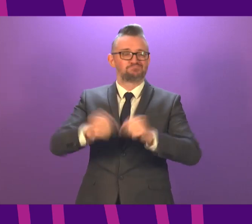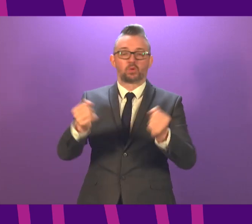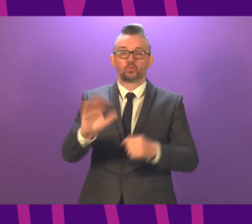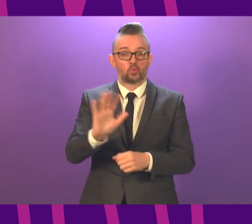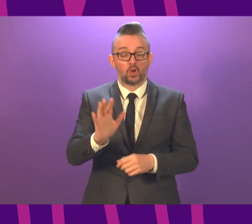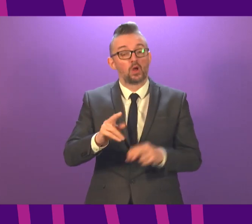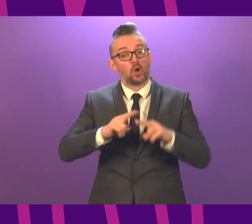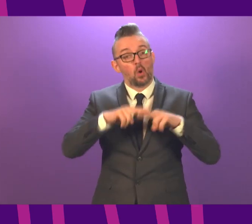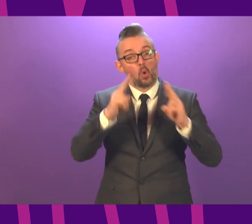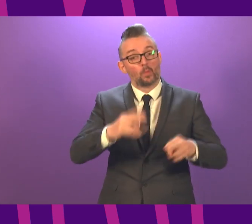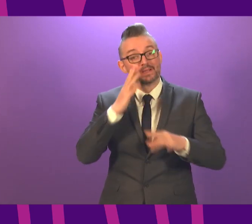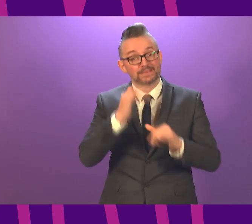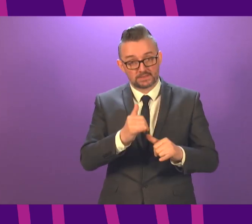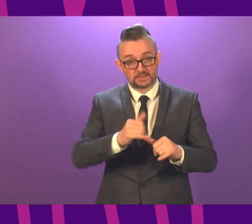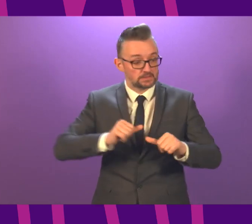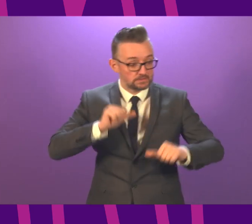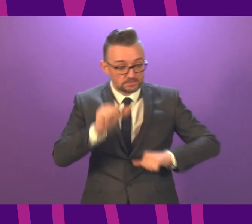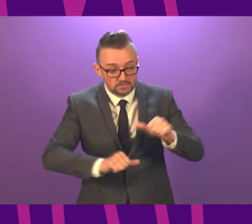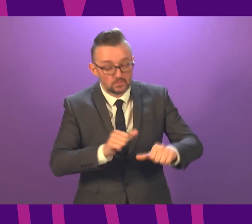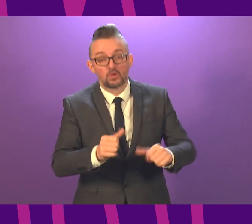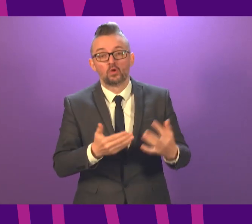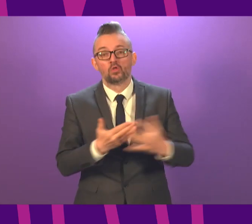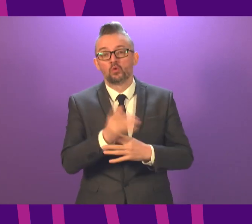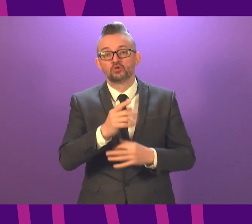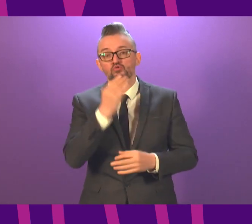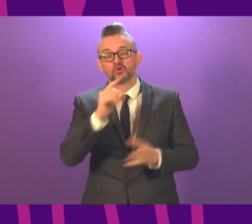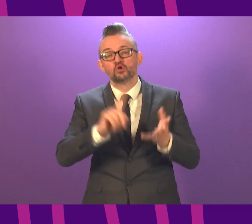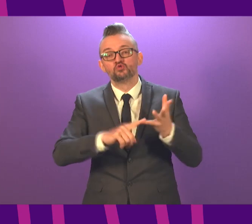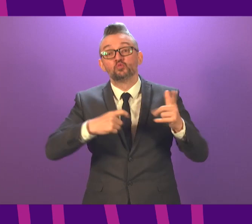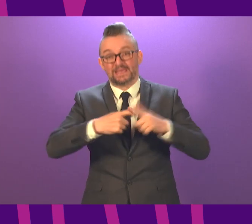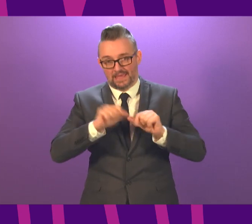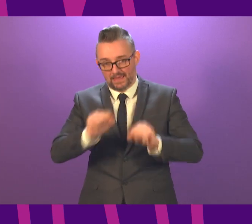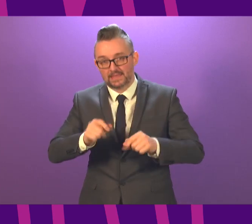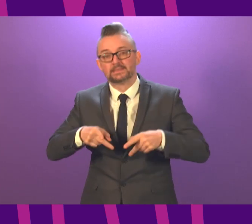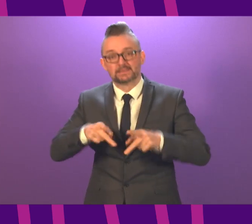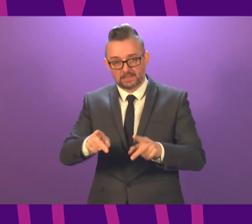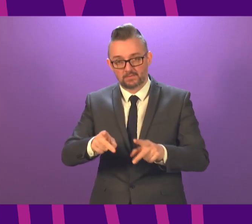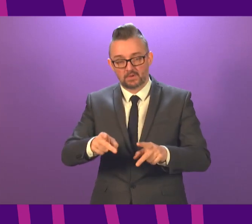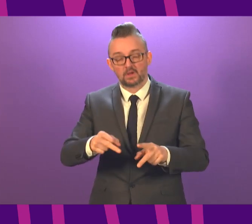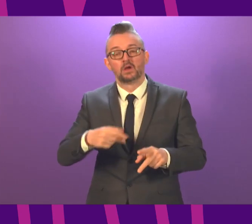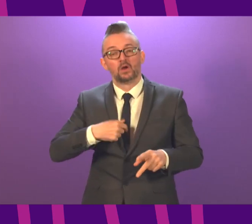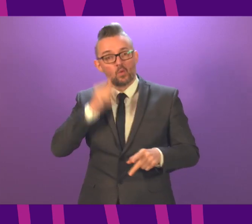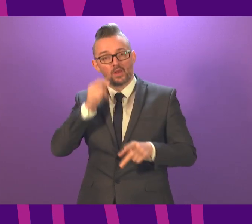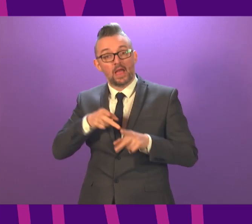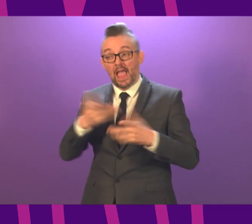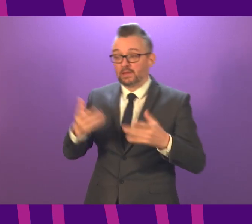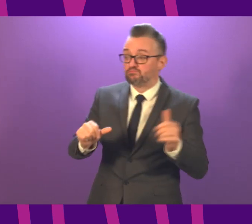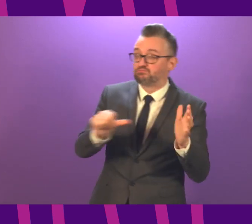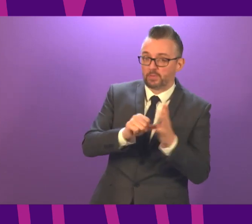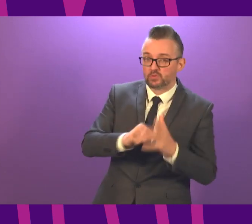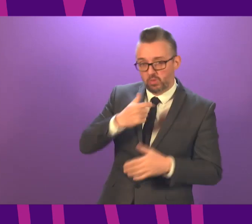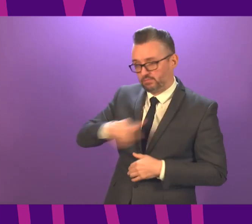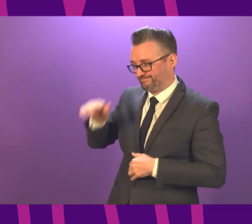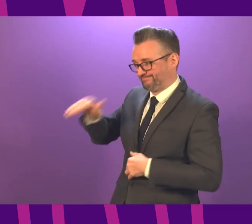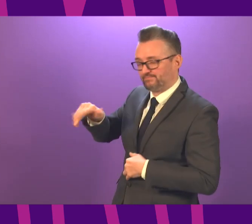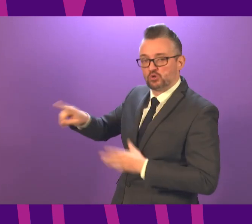testing system is run through the UK-wide system, and we will continue to take up any issues there with the UK Government and